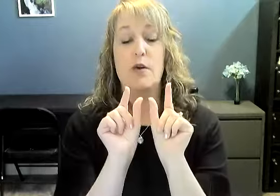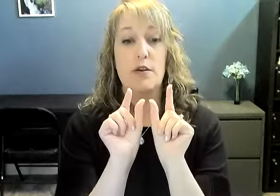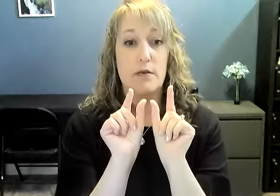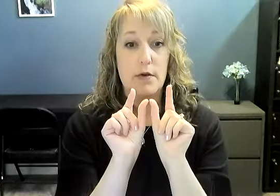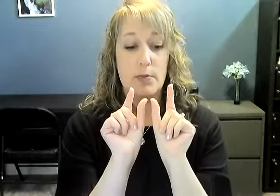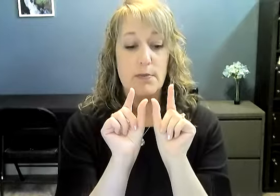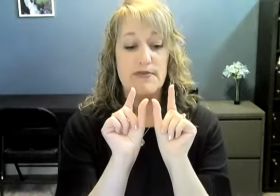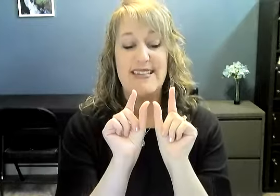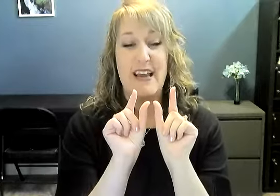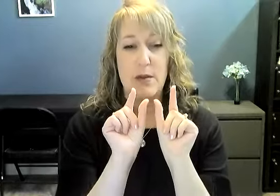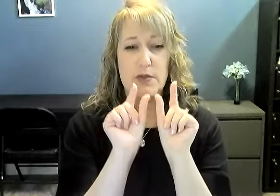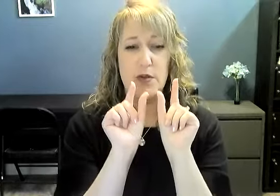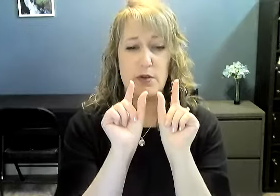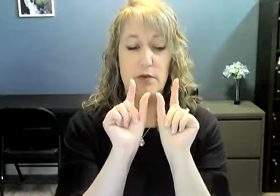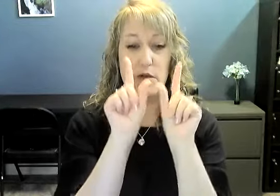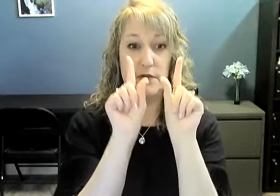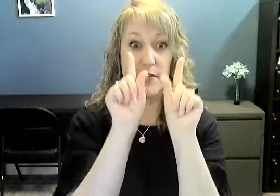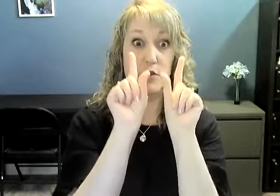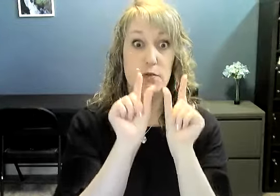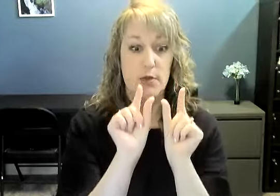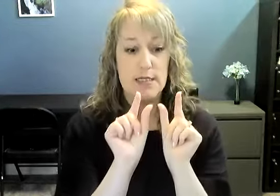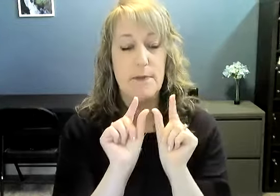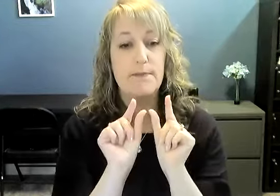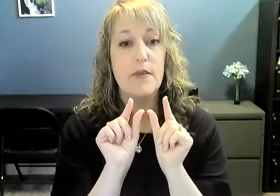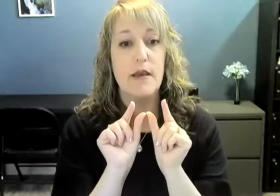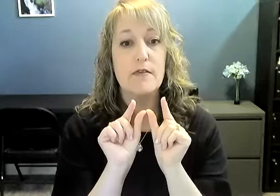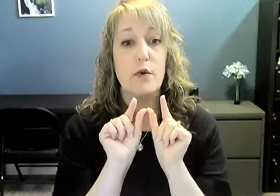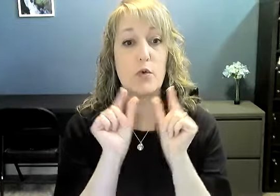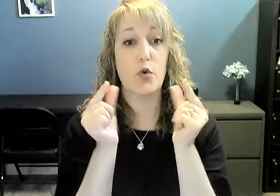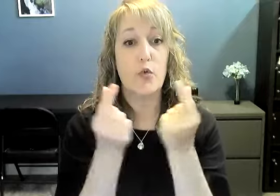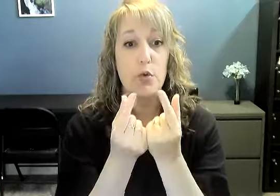want your, your palms facing up. So your, your fingers are pointing up. Okay. So group,